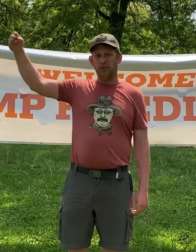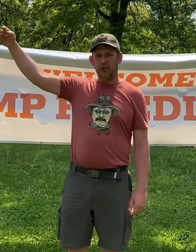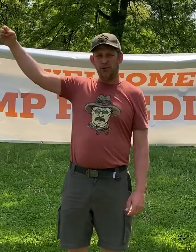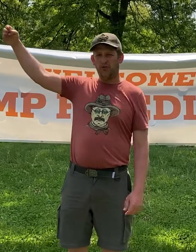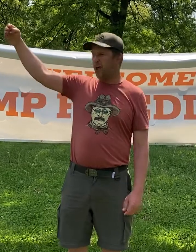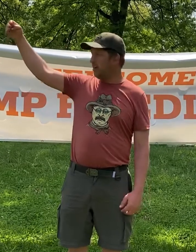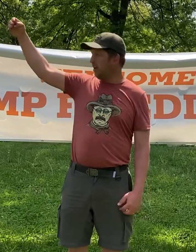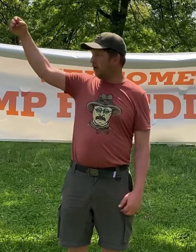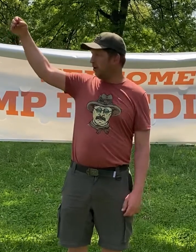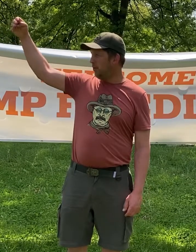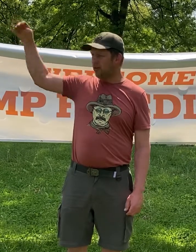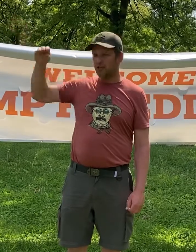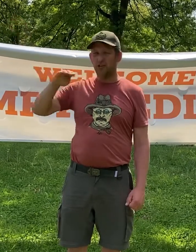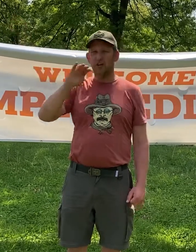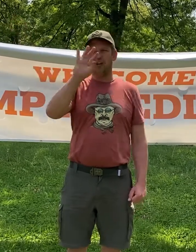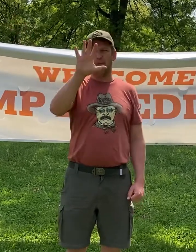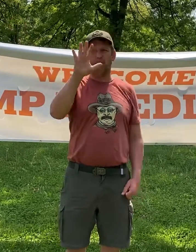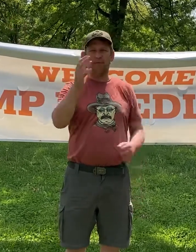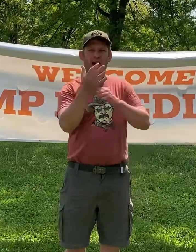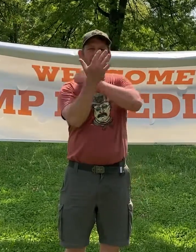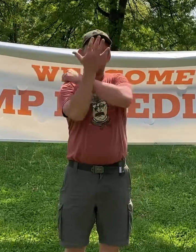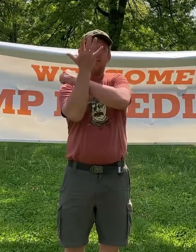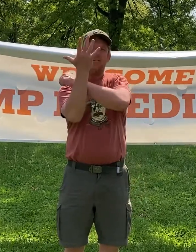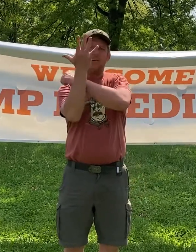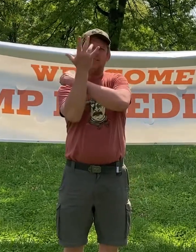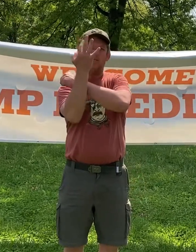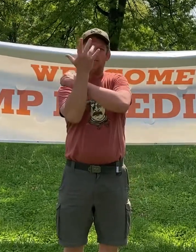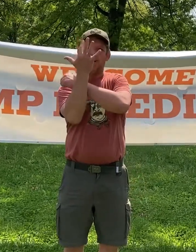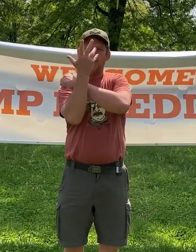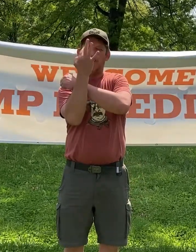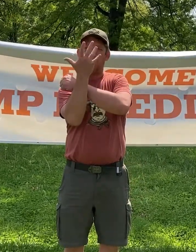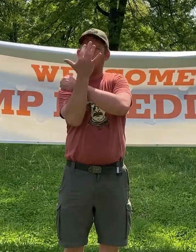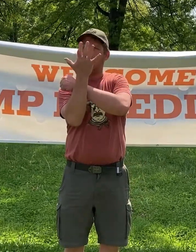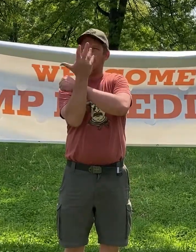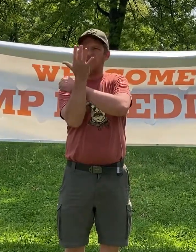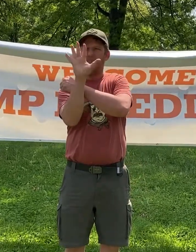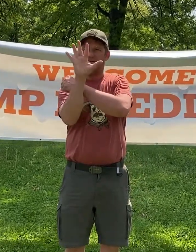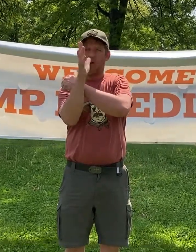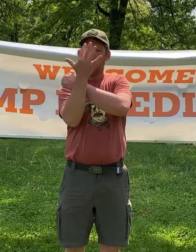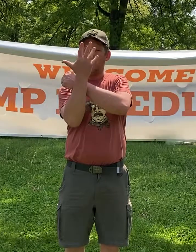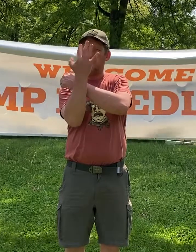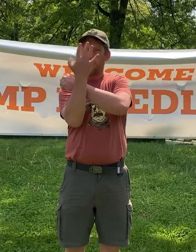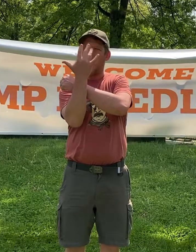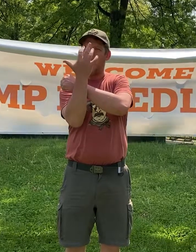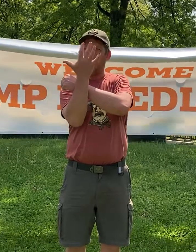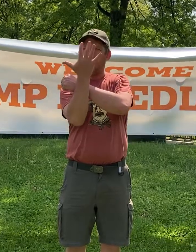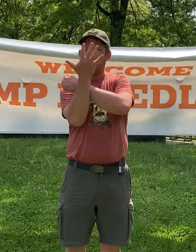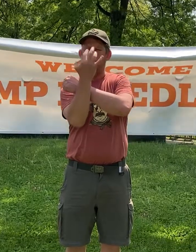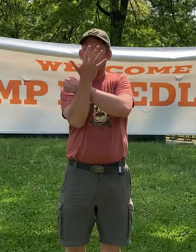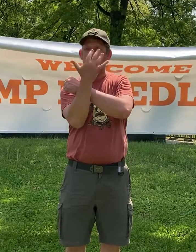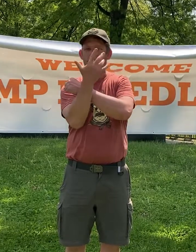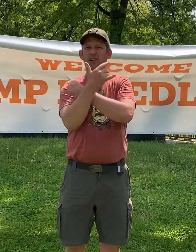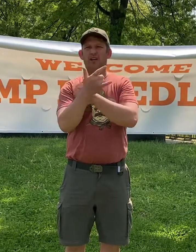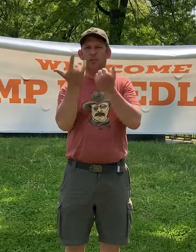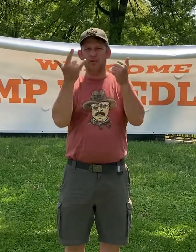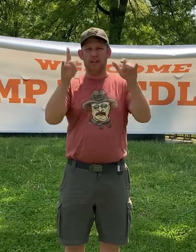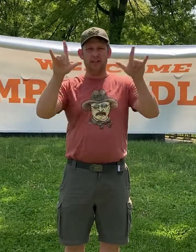what you find, take only pictures. Number five, minimize campfire impacts. That represents a five, the five fingers. Number six,